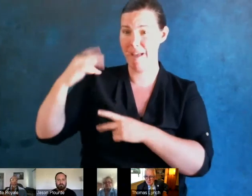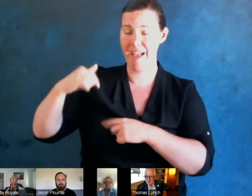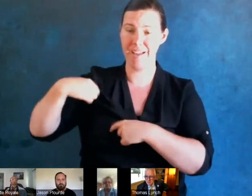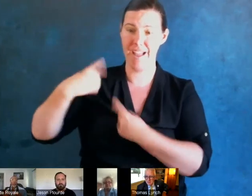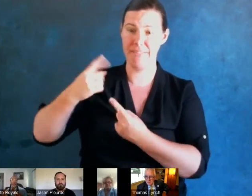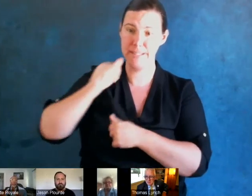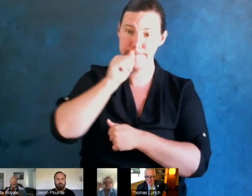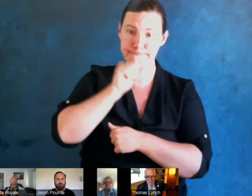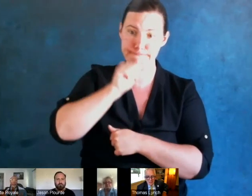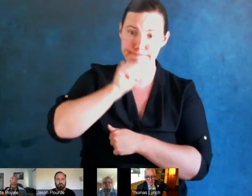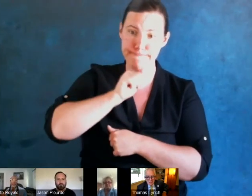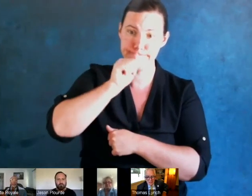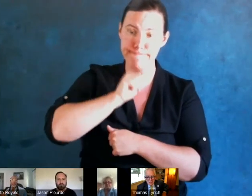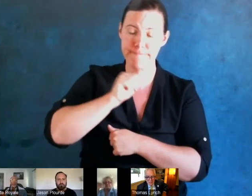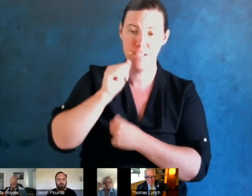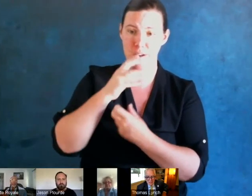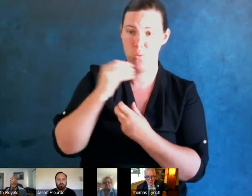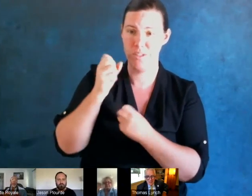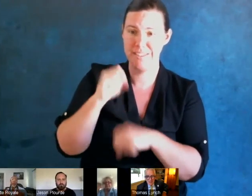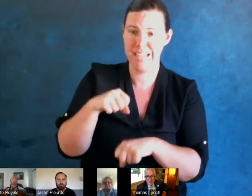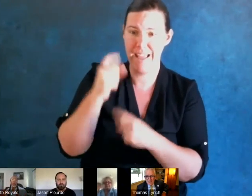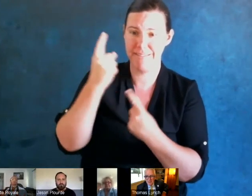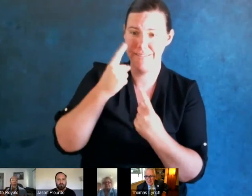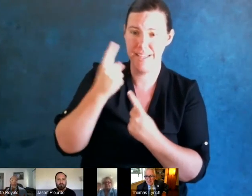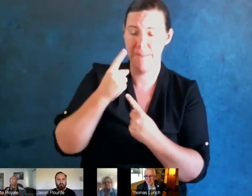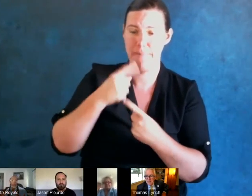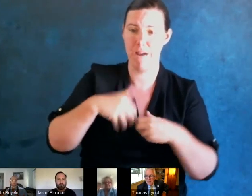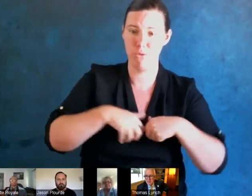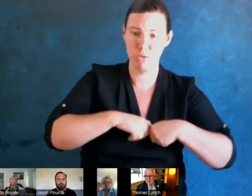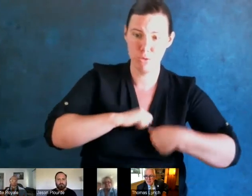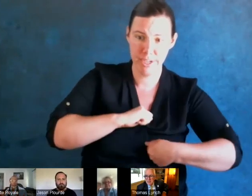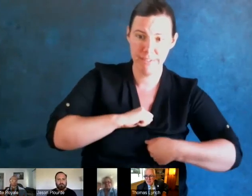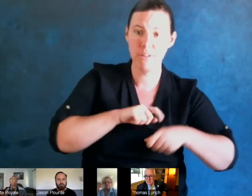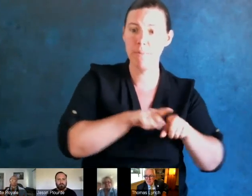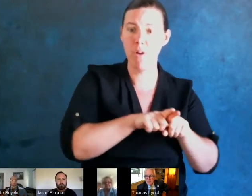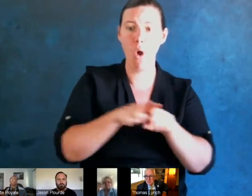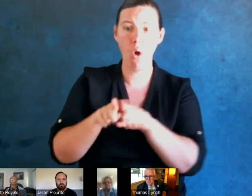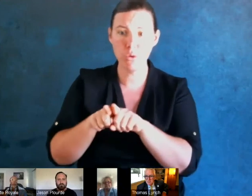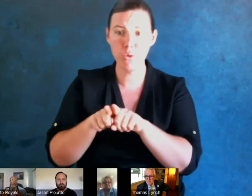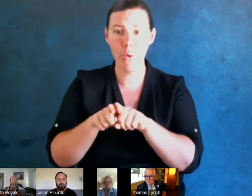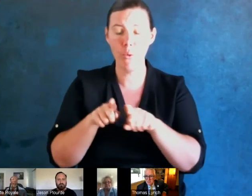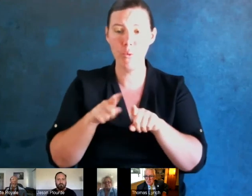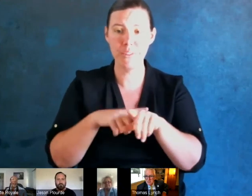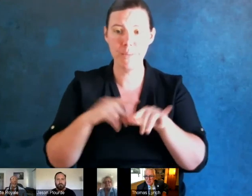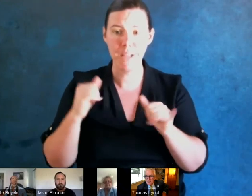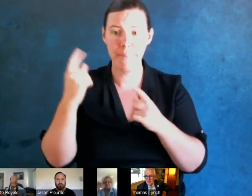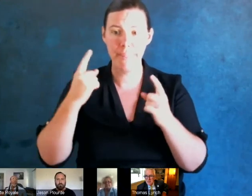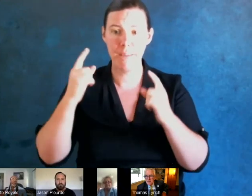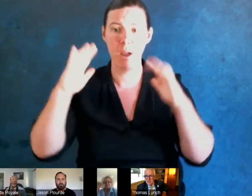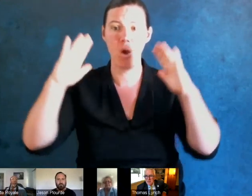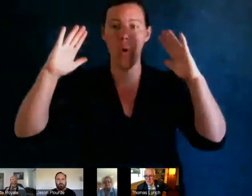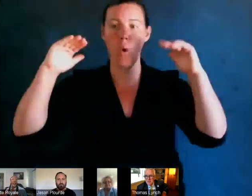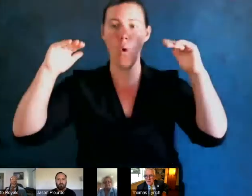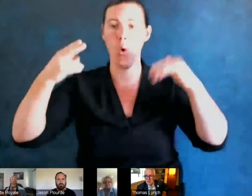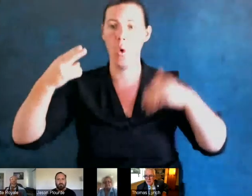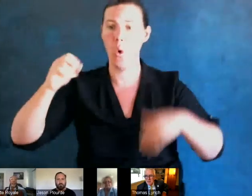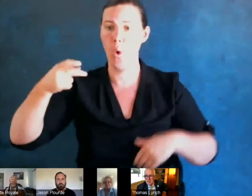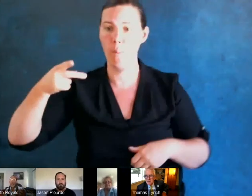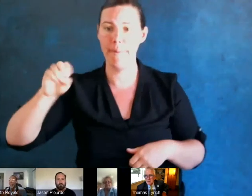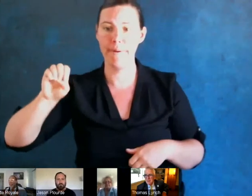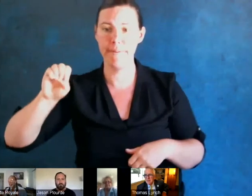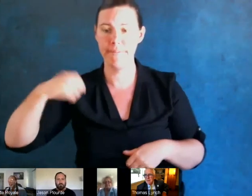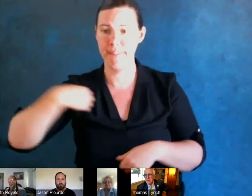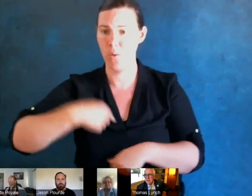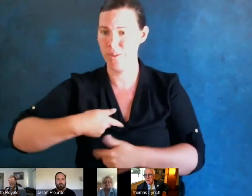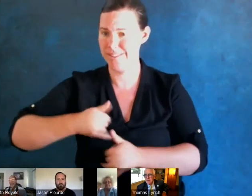think about the grief, but also to think about the hope that was instilled in people and the hope that's still alive in people. And I think